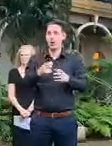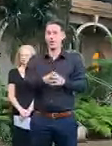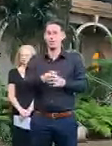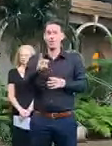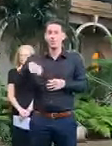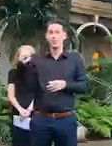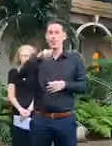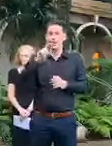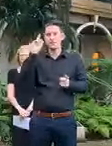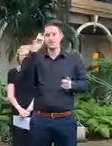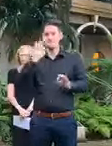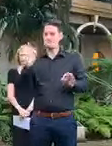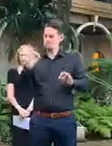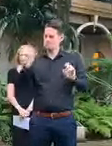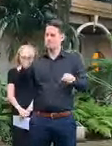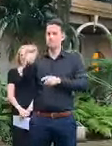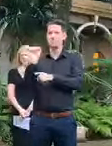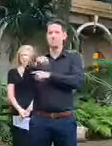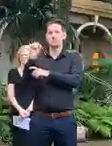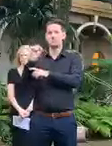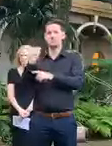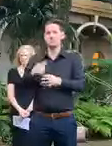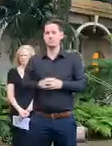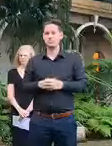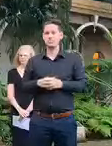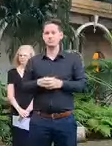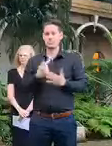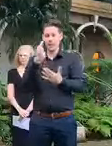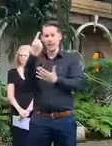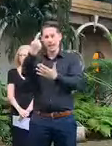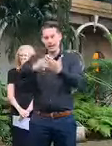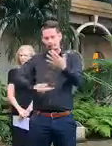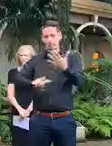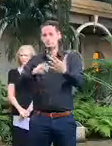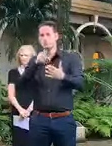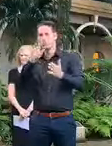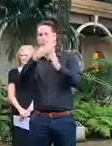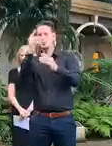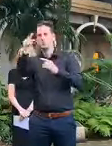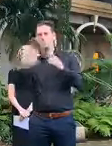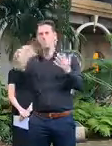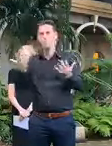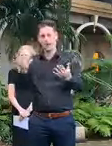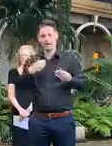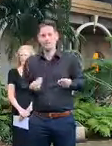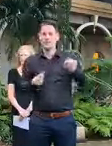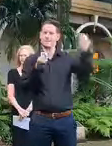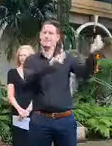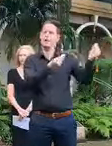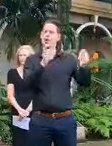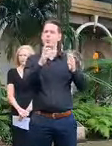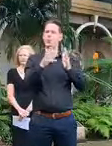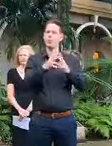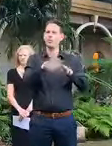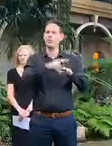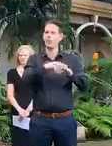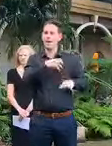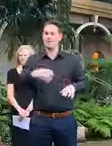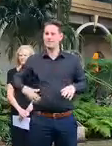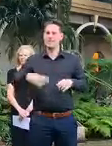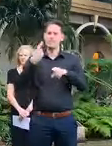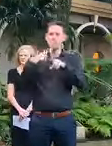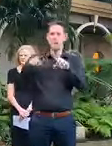hesitation. We will be forwarding the list to the Commonwealth of the Communities but they include most of the Cape